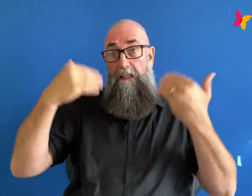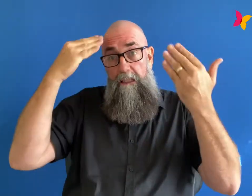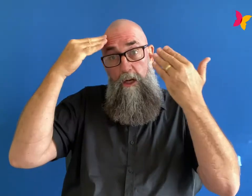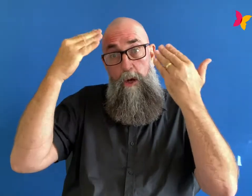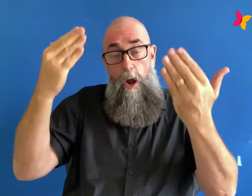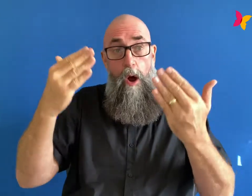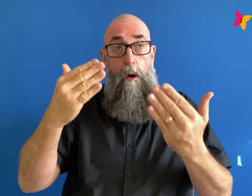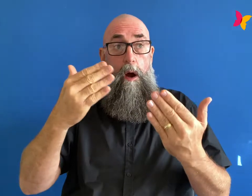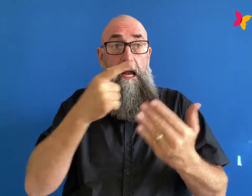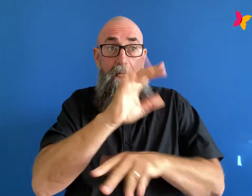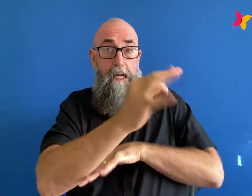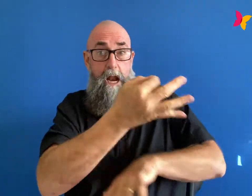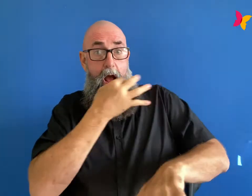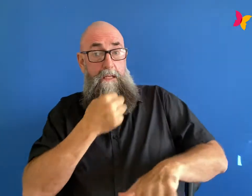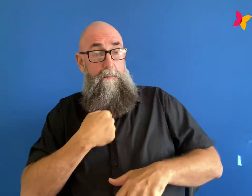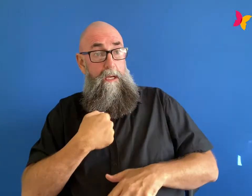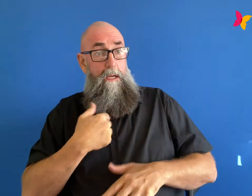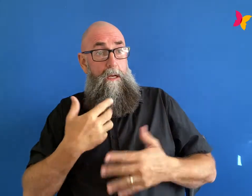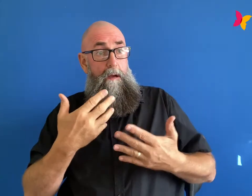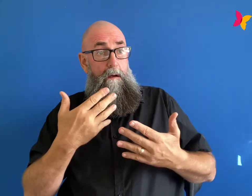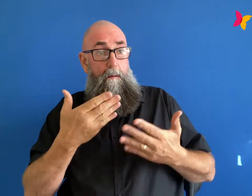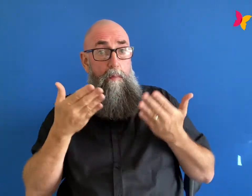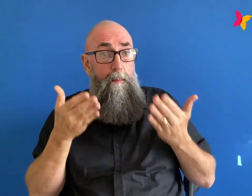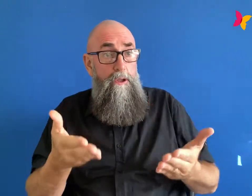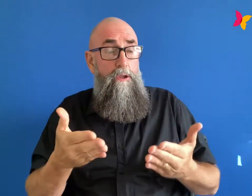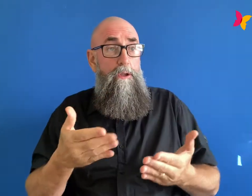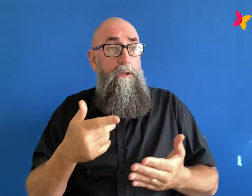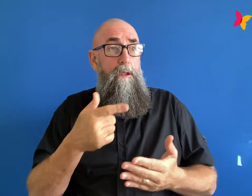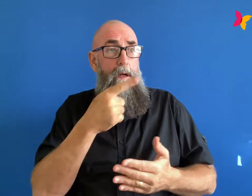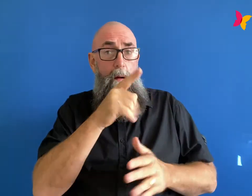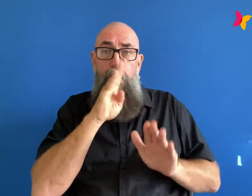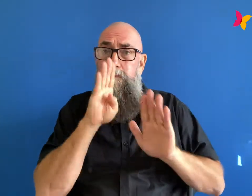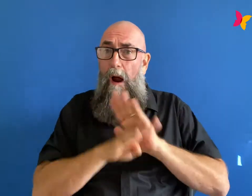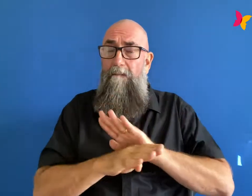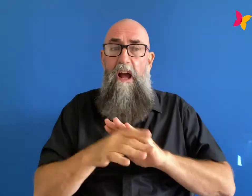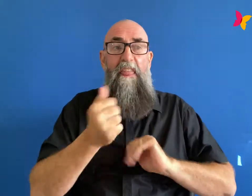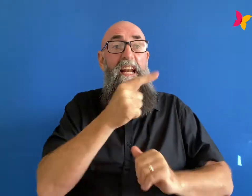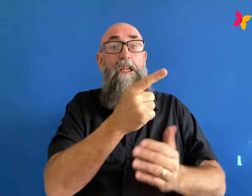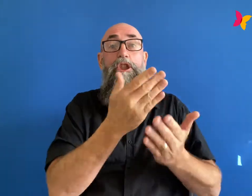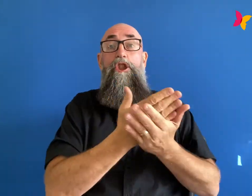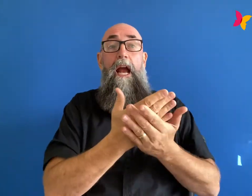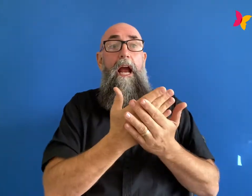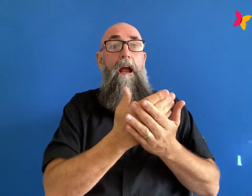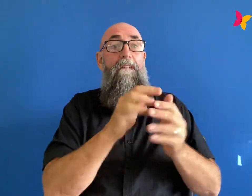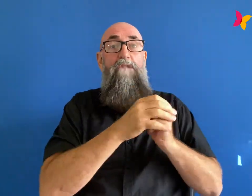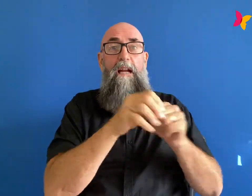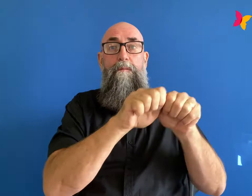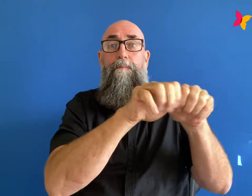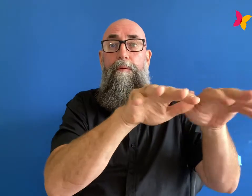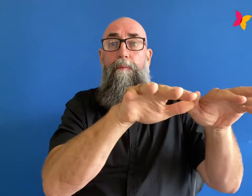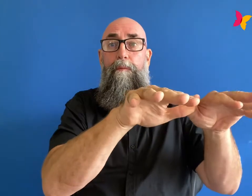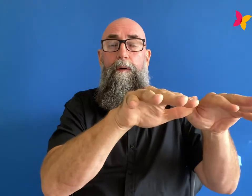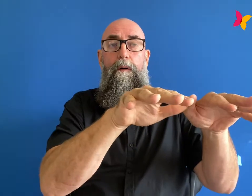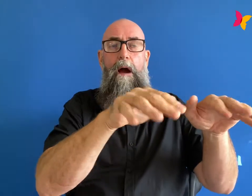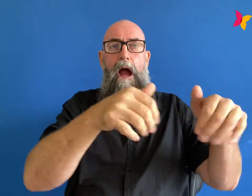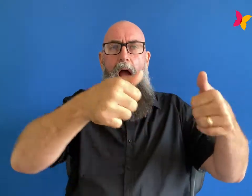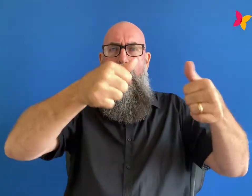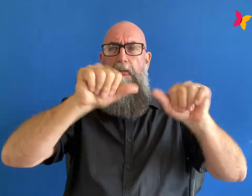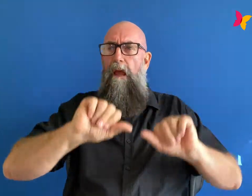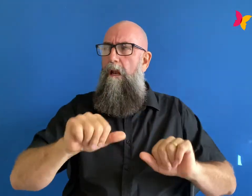way a private photo and then he shared it with all his friends and all of a sudden i had had my power taken away